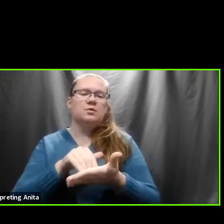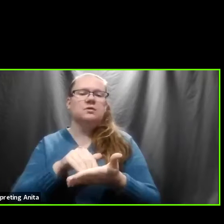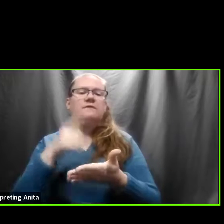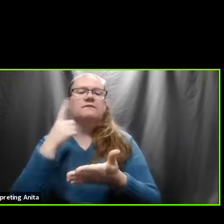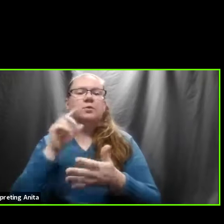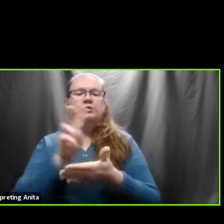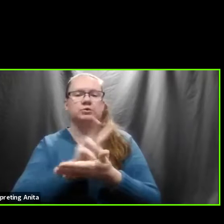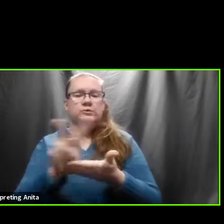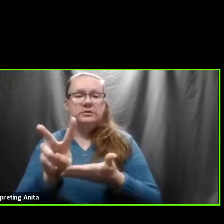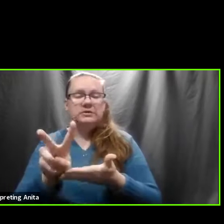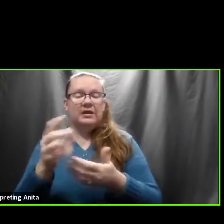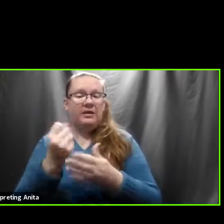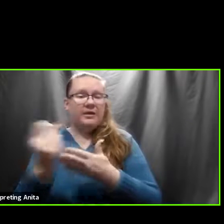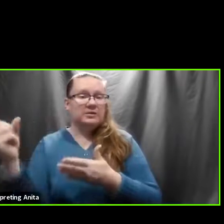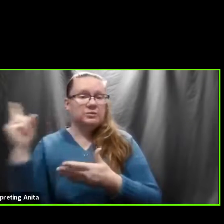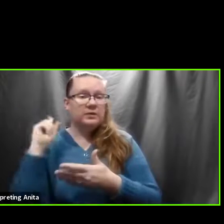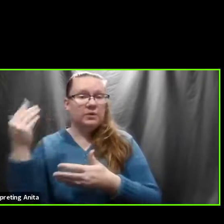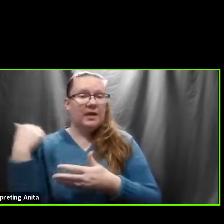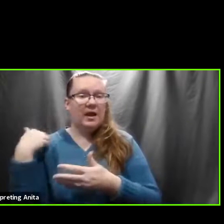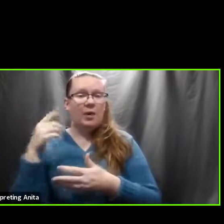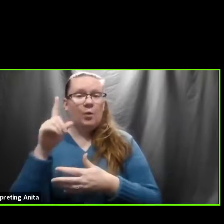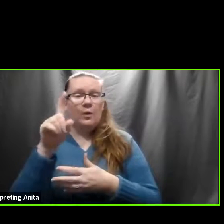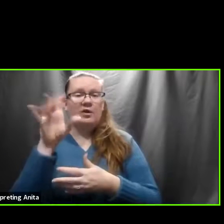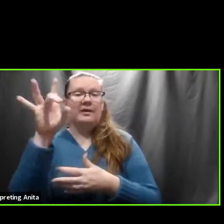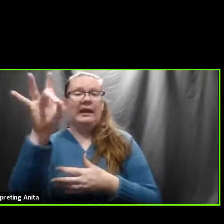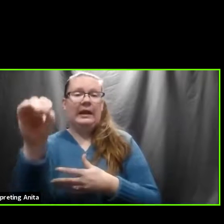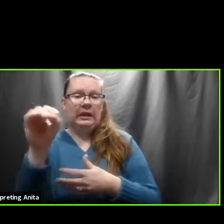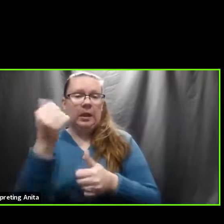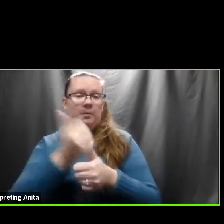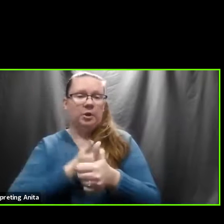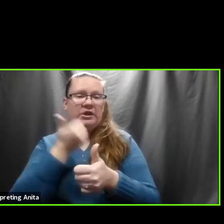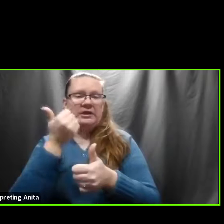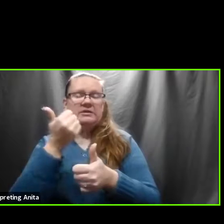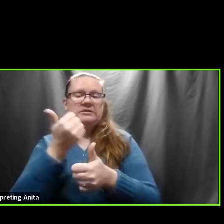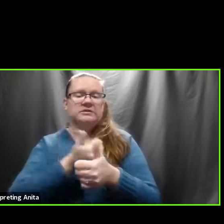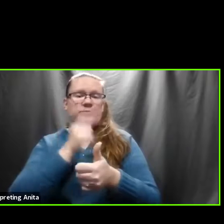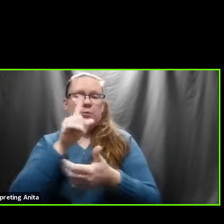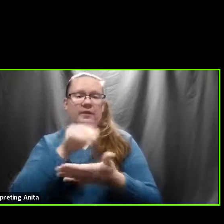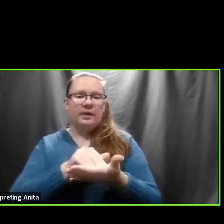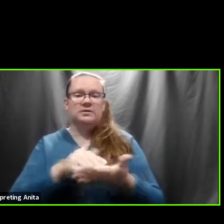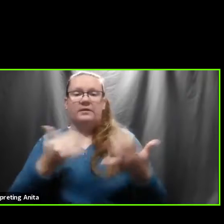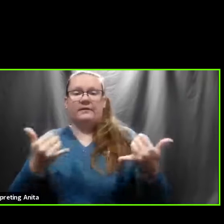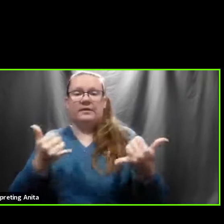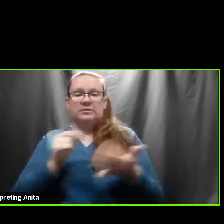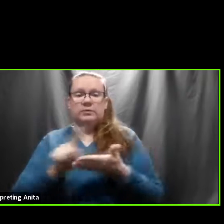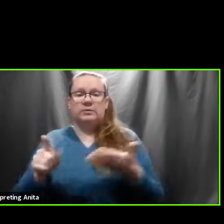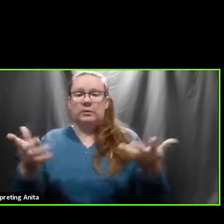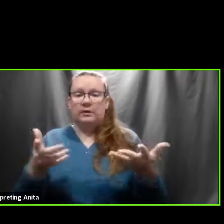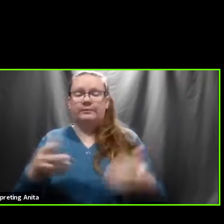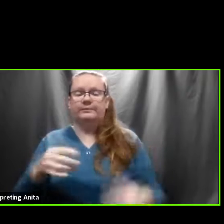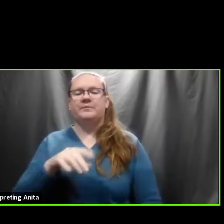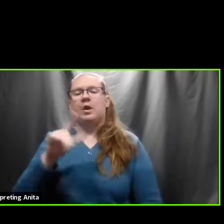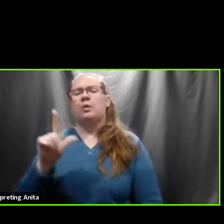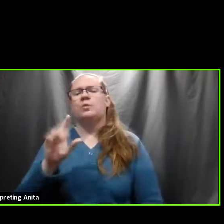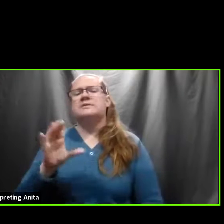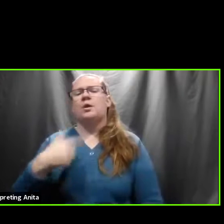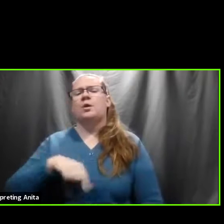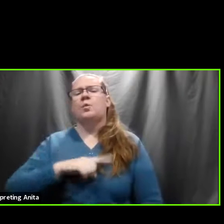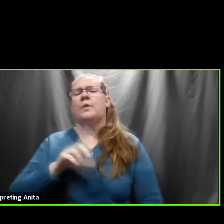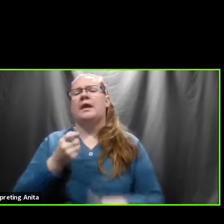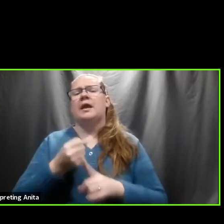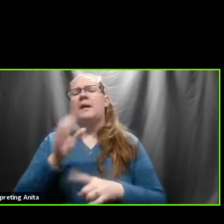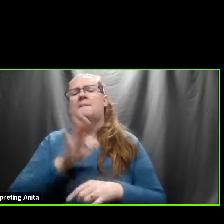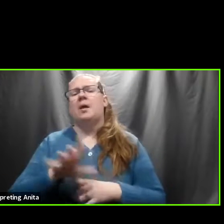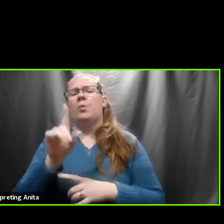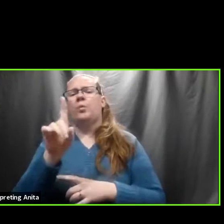cases per 100,000. What do we stand this week? Right now, at least in Lucas County, we're about 170. I don't